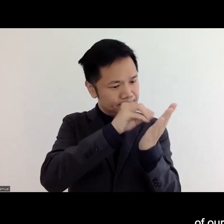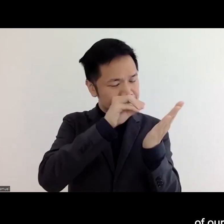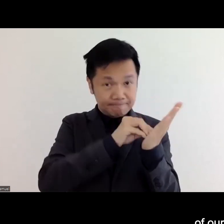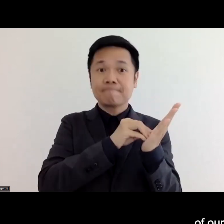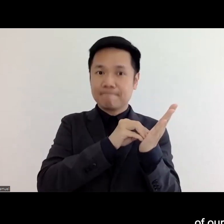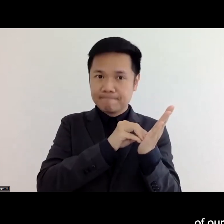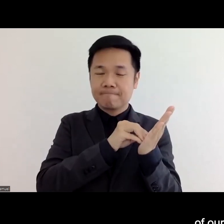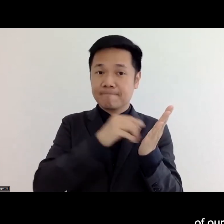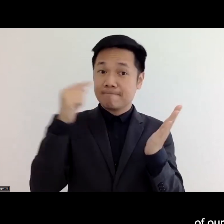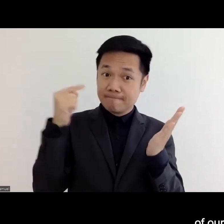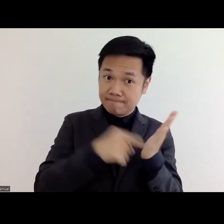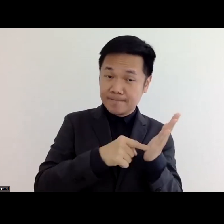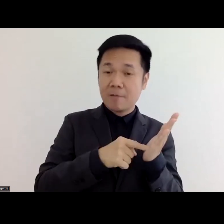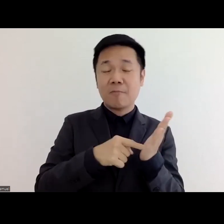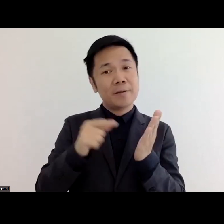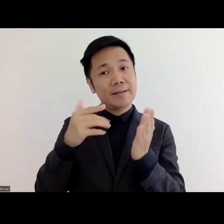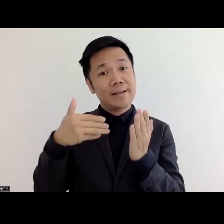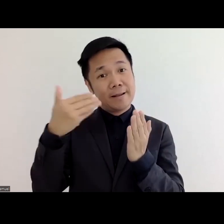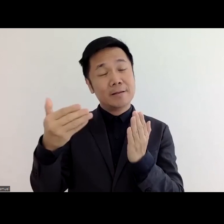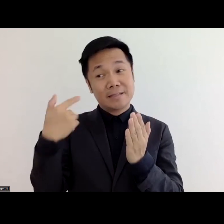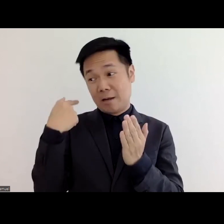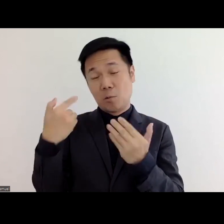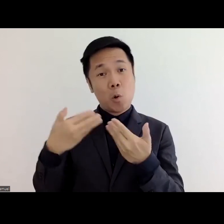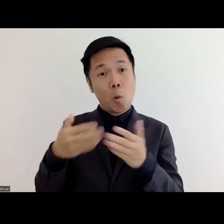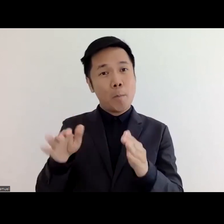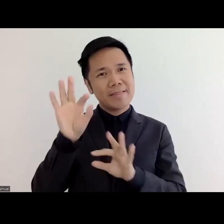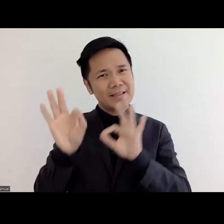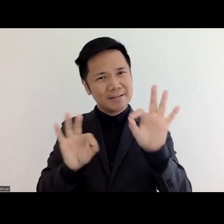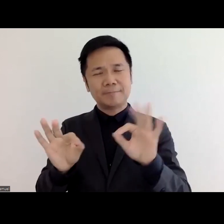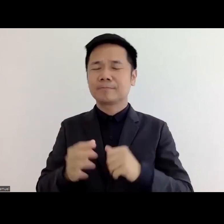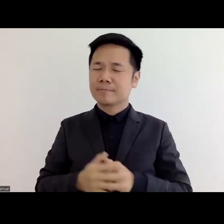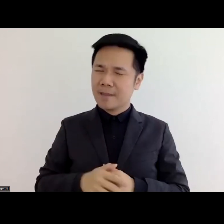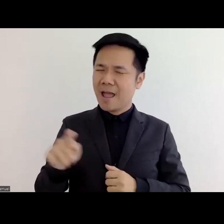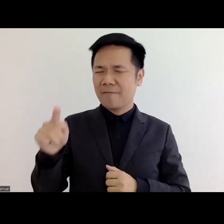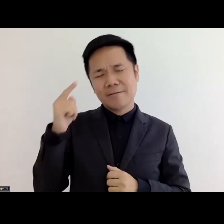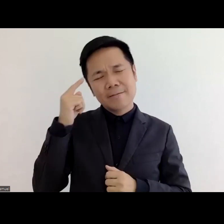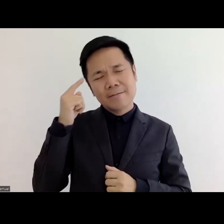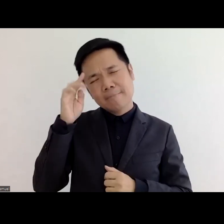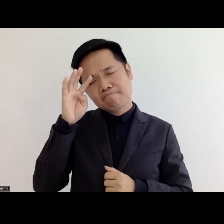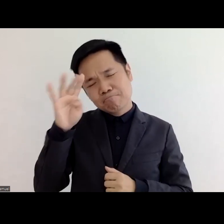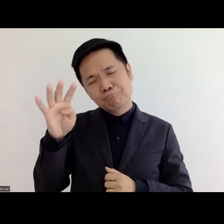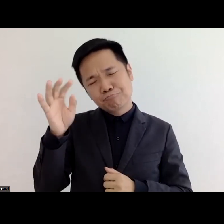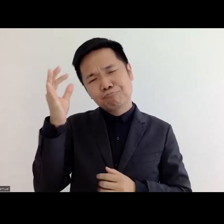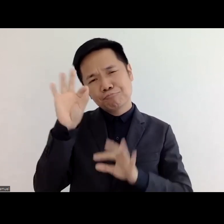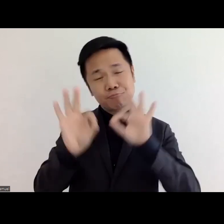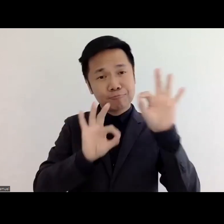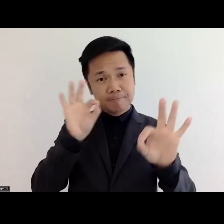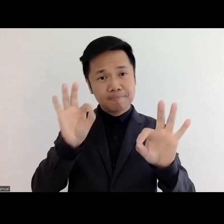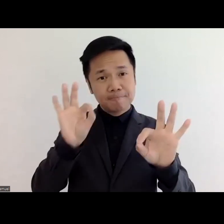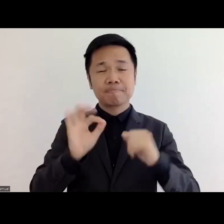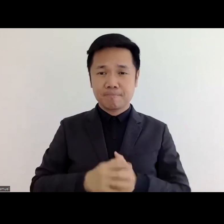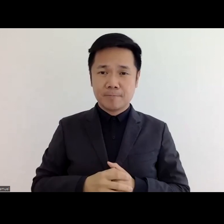in the open discussion session also uh some uh thoughts and questions are um